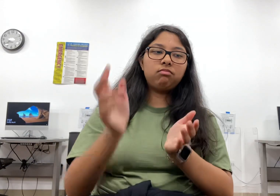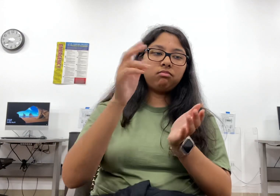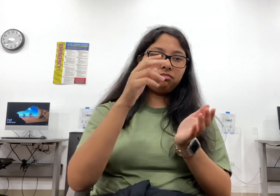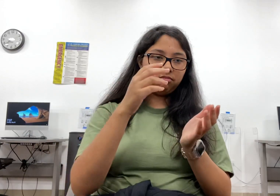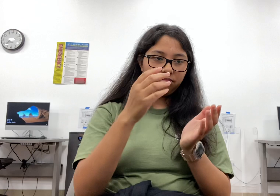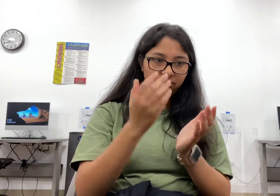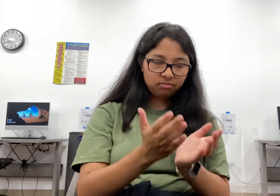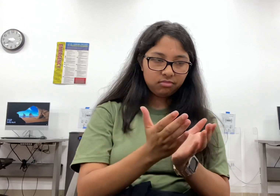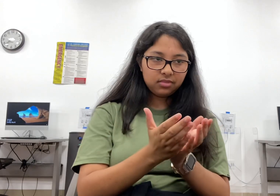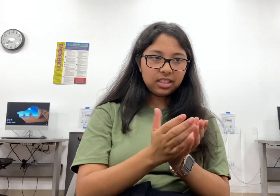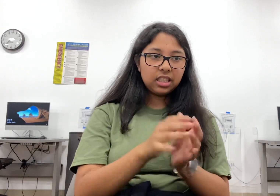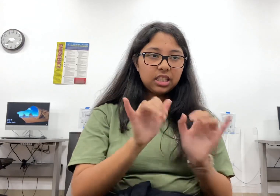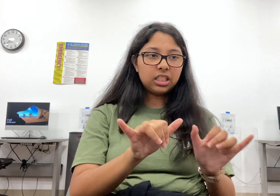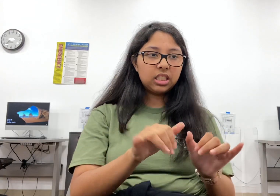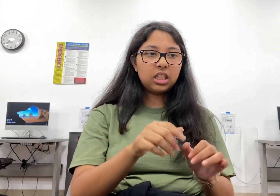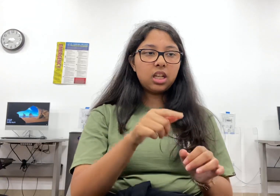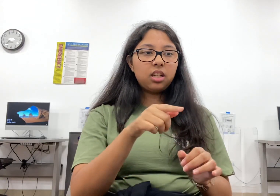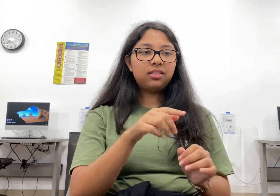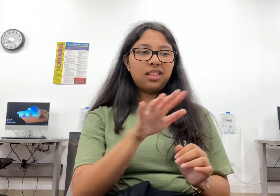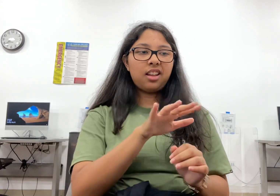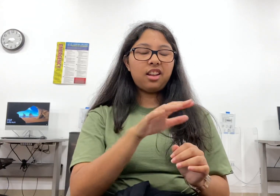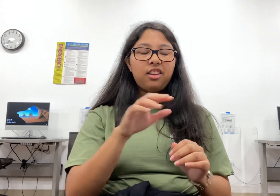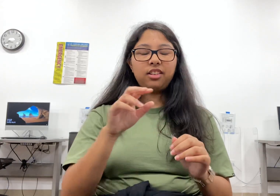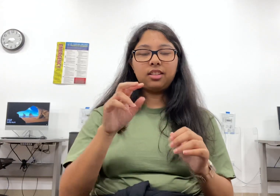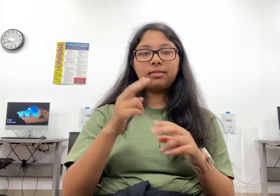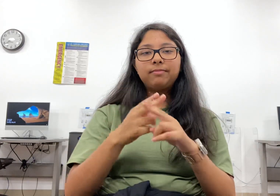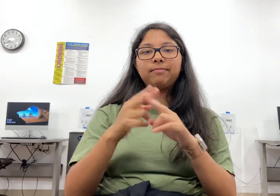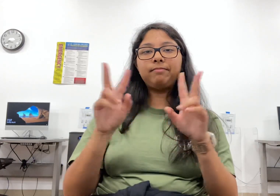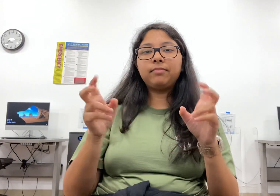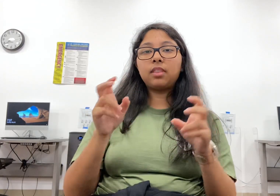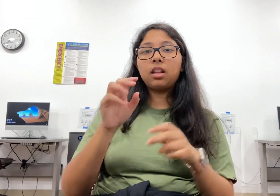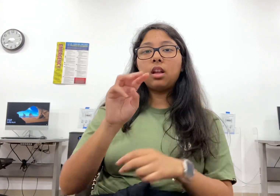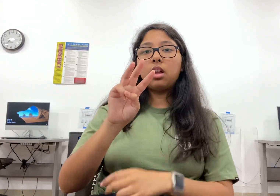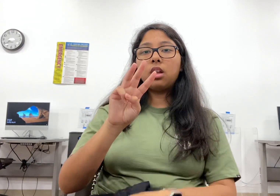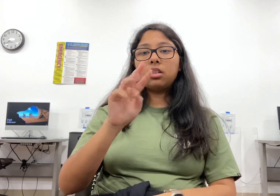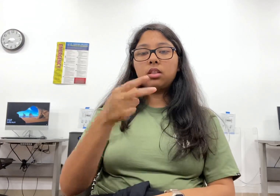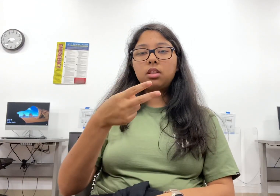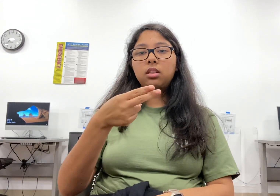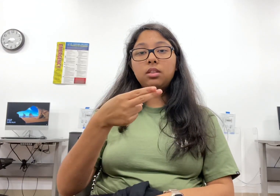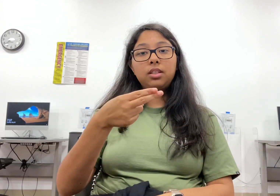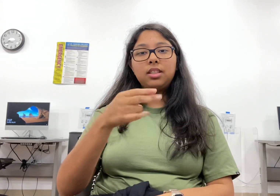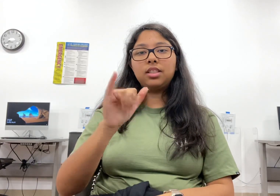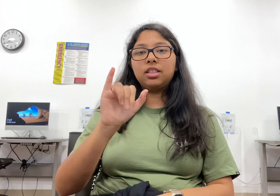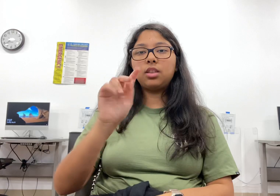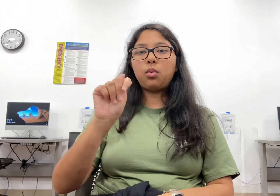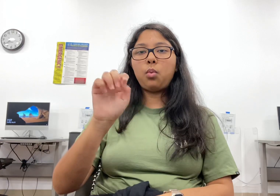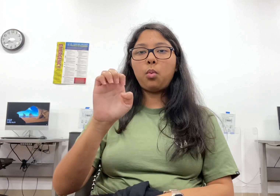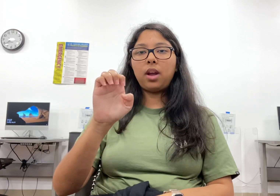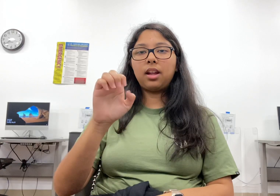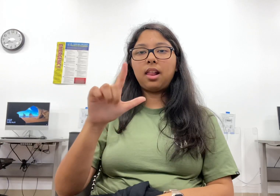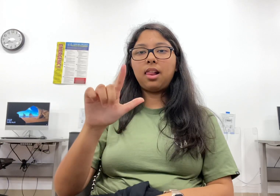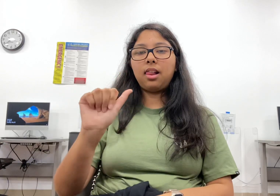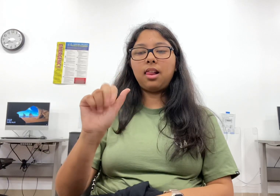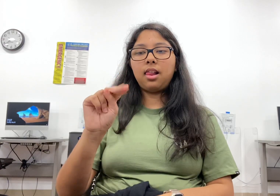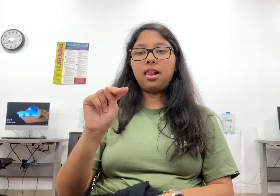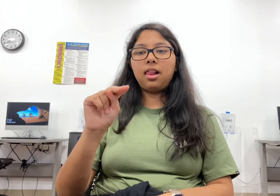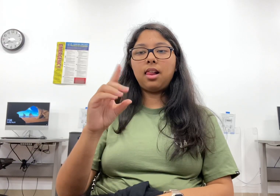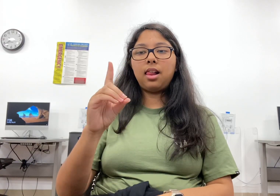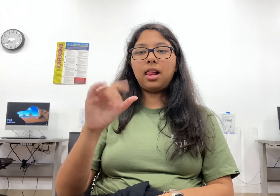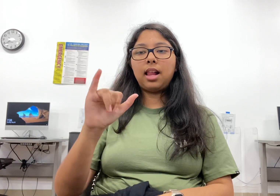The islanders guided his ship into a safe anchorage and prepared